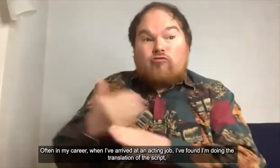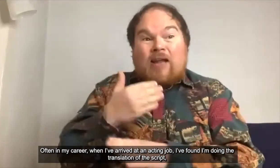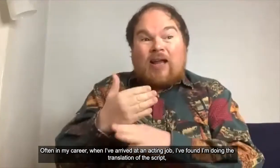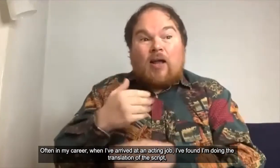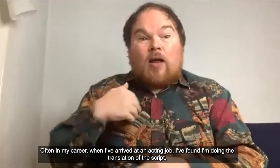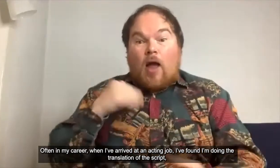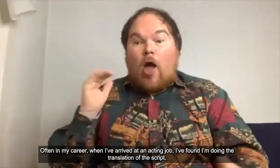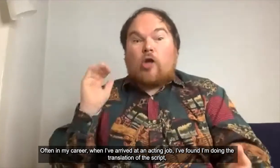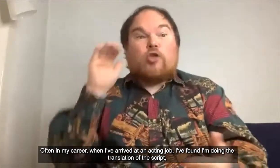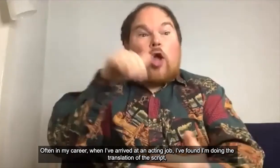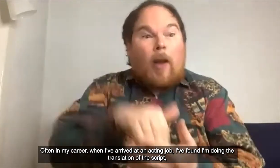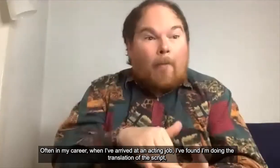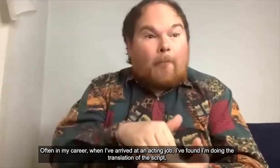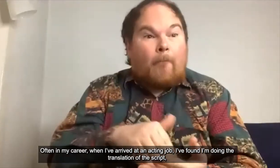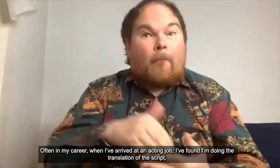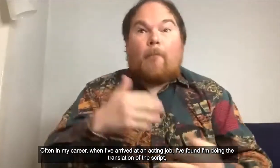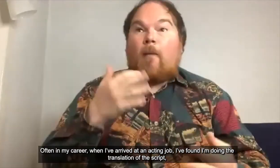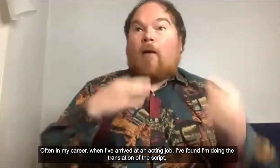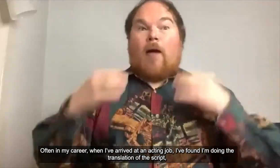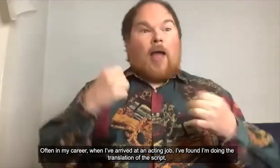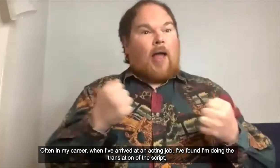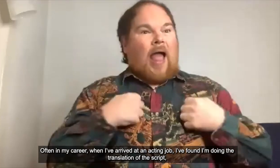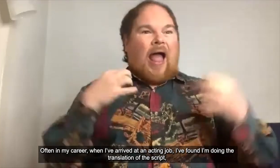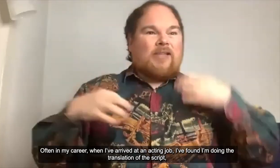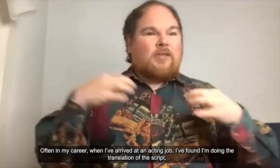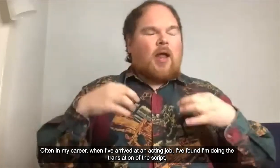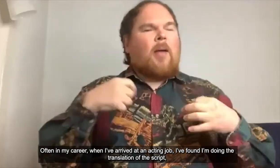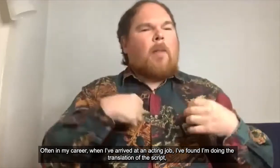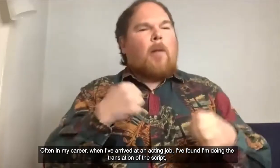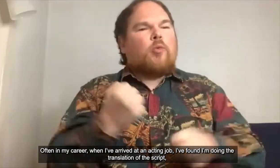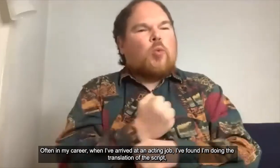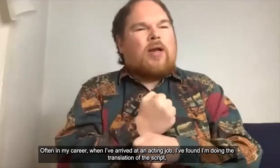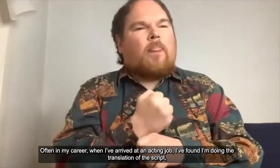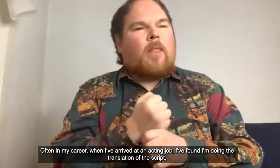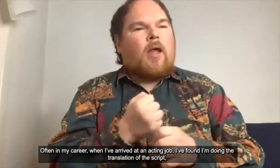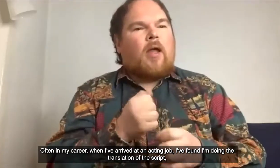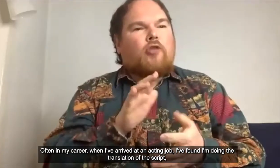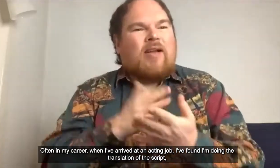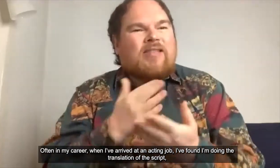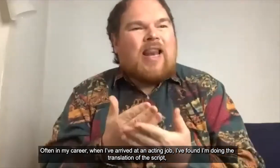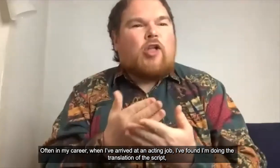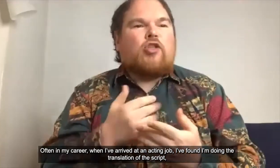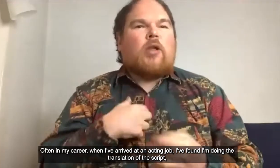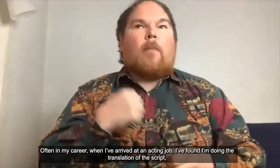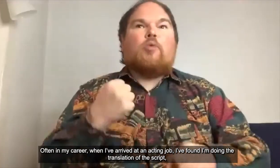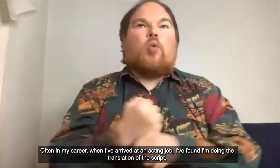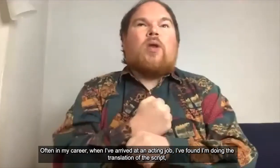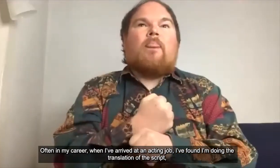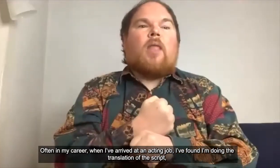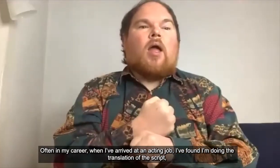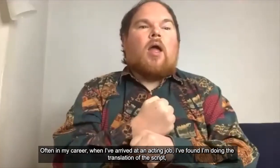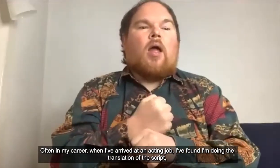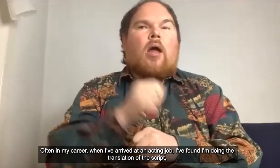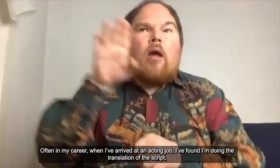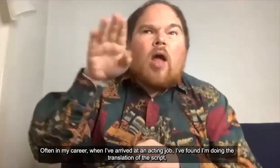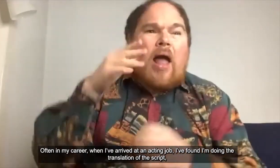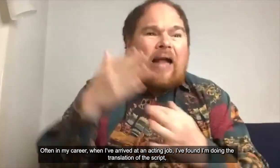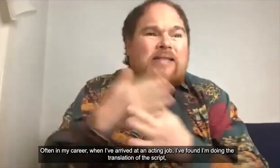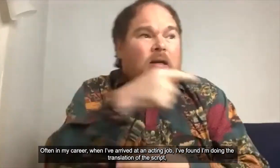oftentimes in my career when I have arrived at an acting job I've found that actually okay I'm doing the translation of the